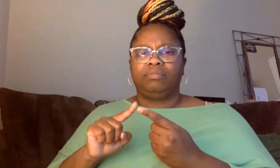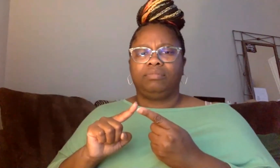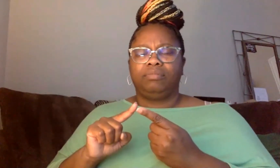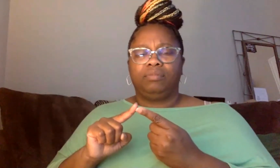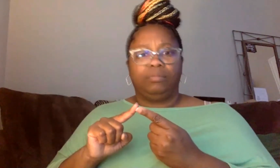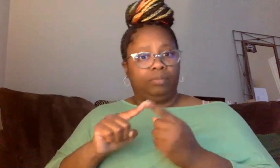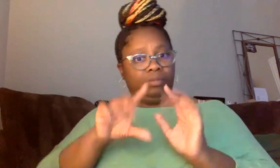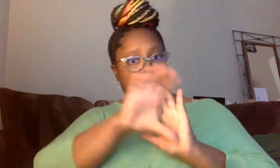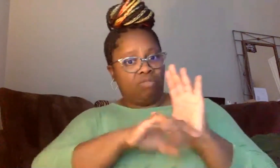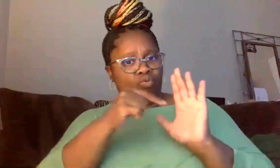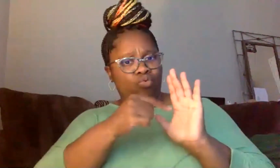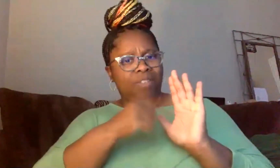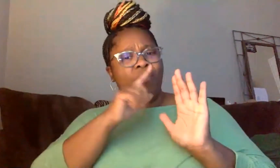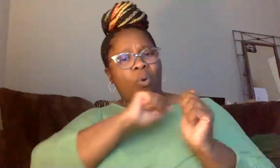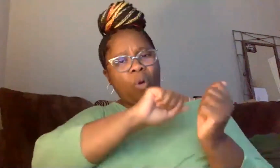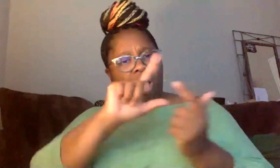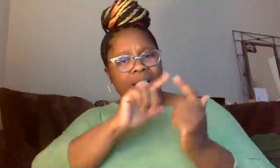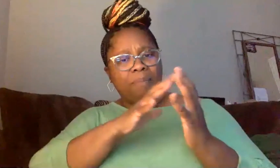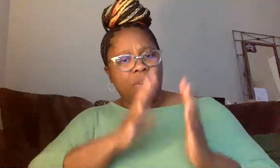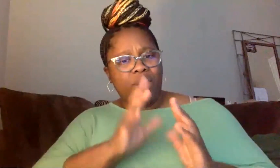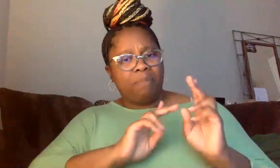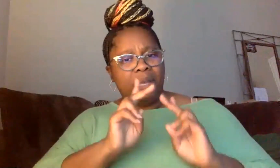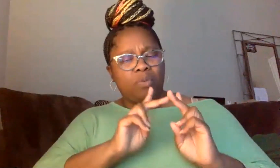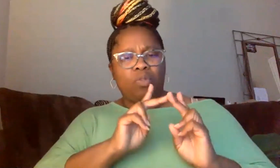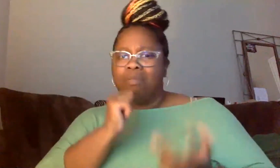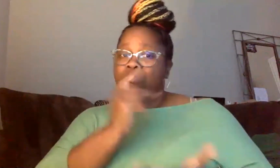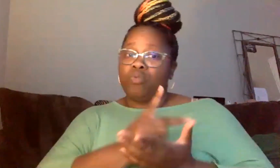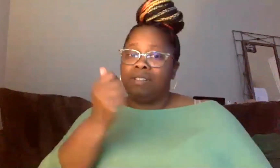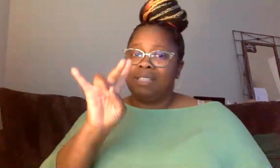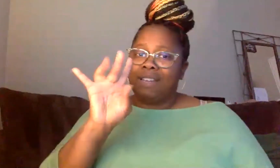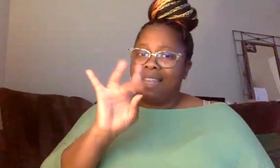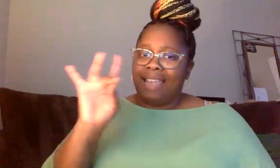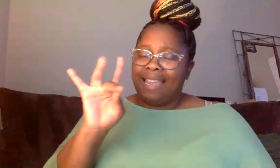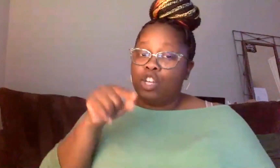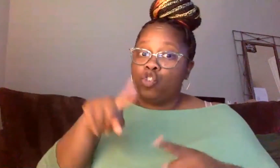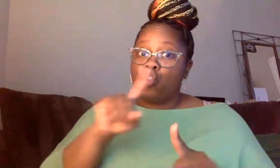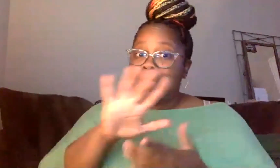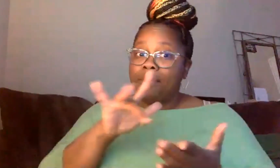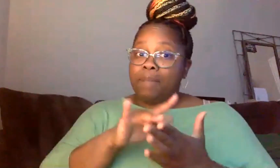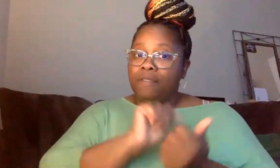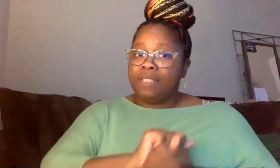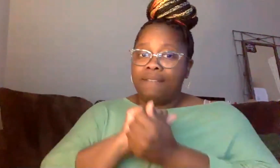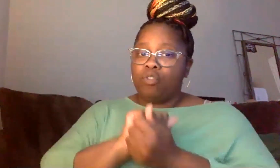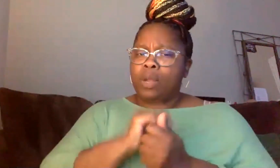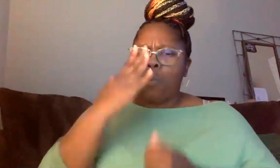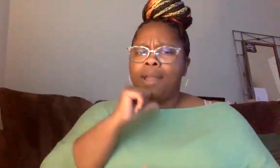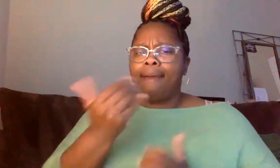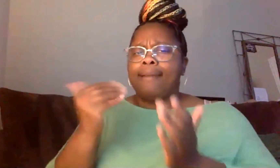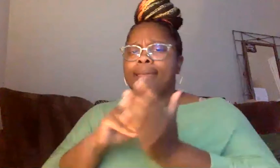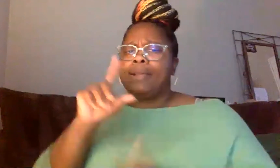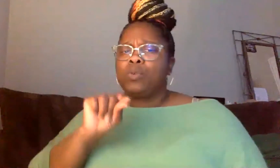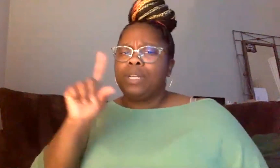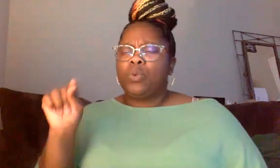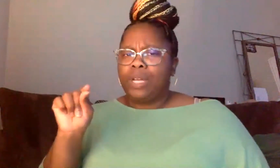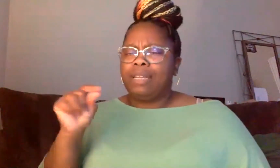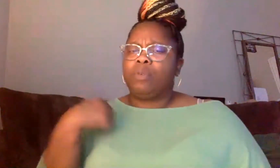is it's, it's, it's, time for a change. If it was ratified in 1788 at during the middle of slavery, why not in 2020, will we be able to